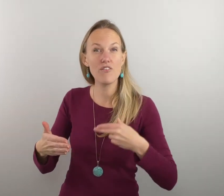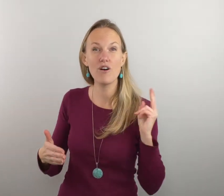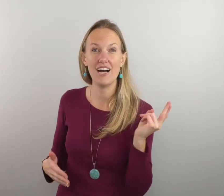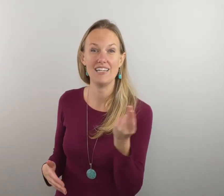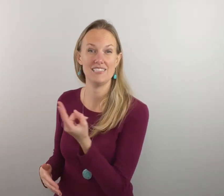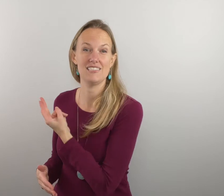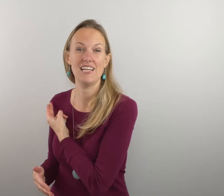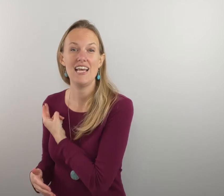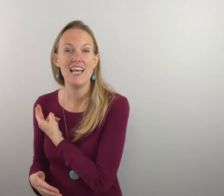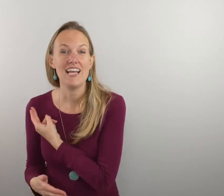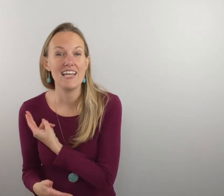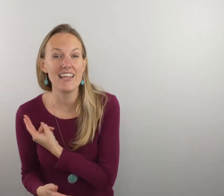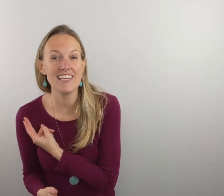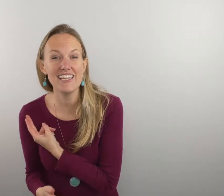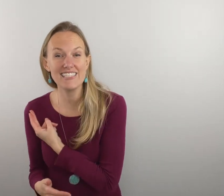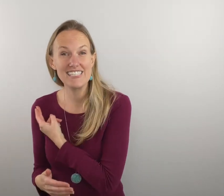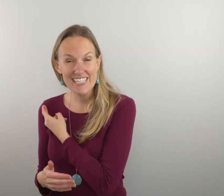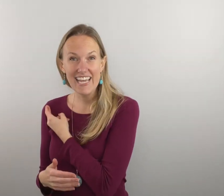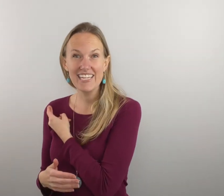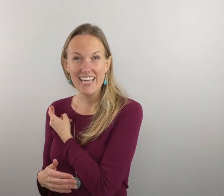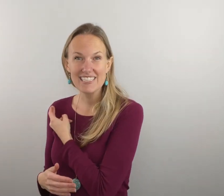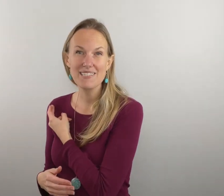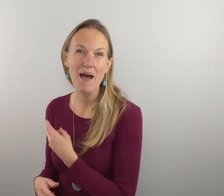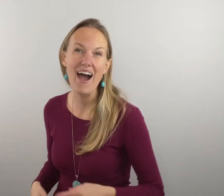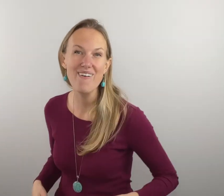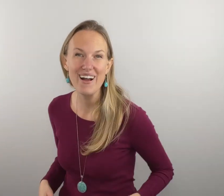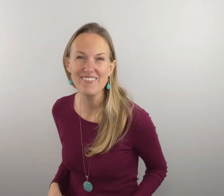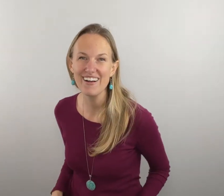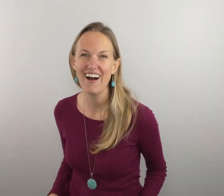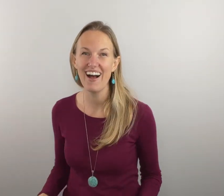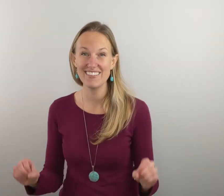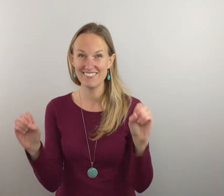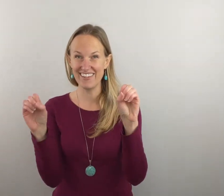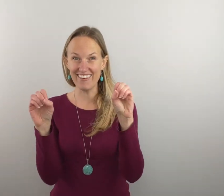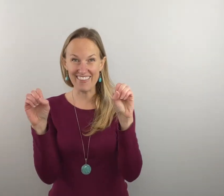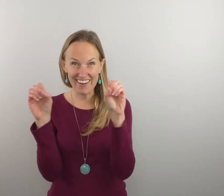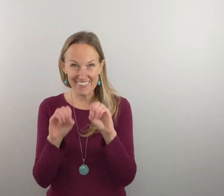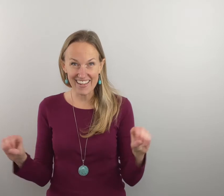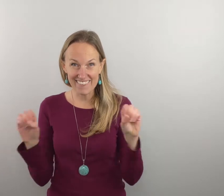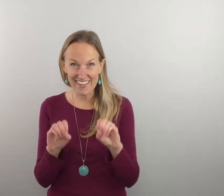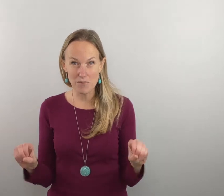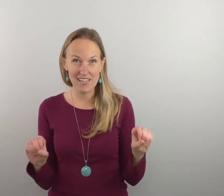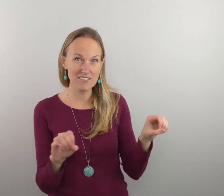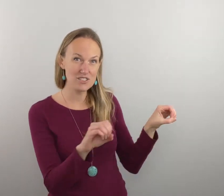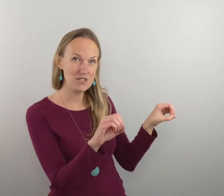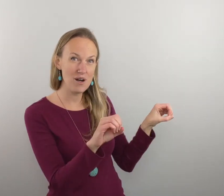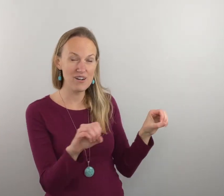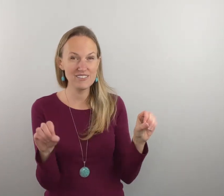us nothing can stand against the power of our god so we know nothing already right we're making those two o's